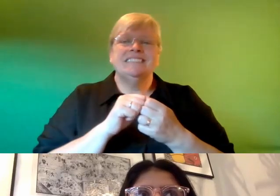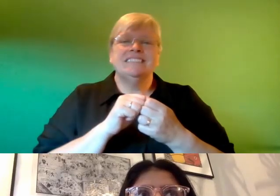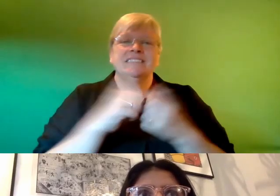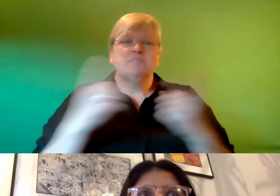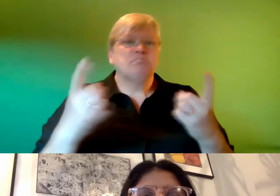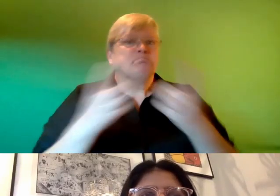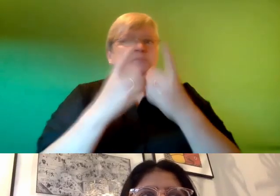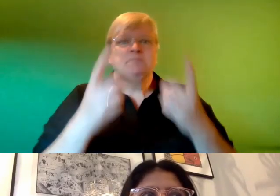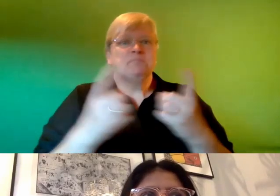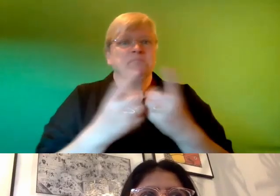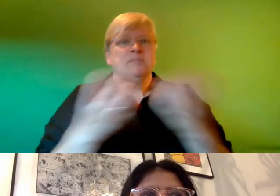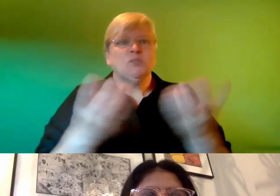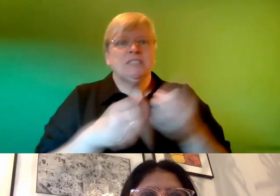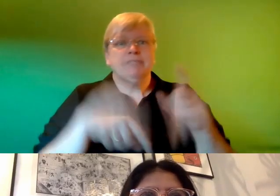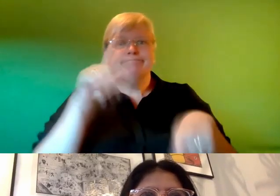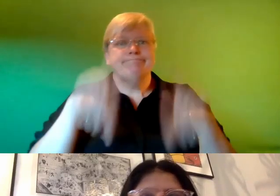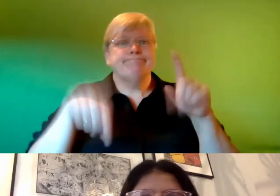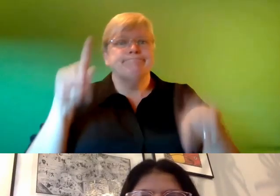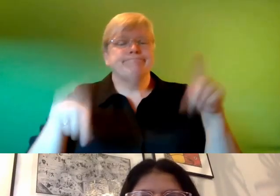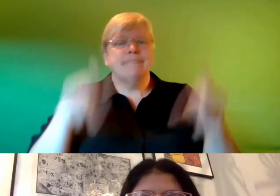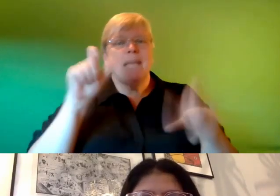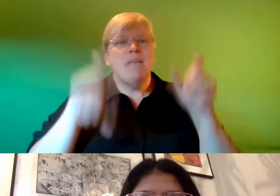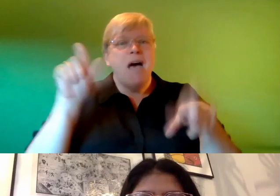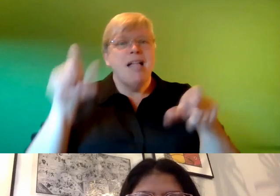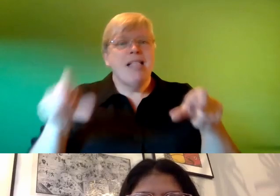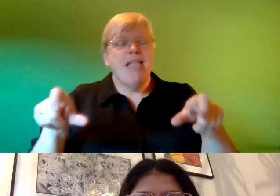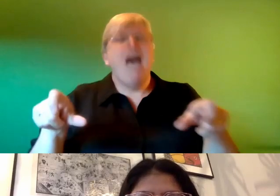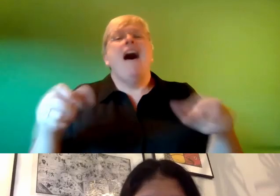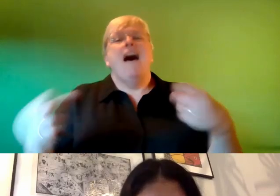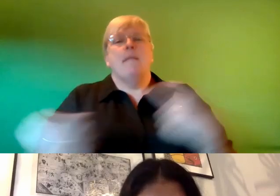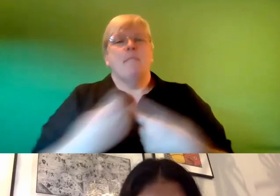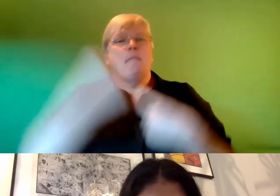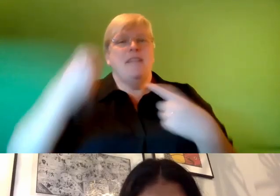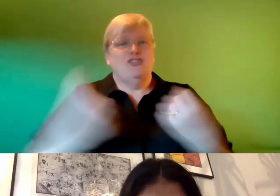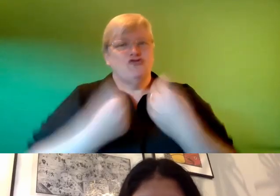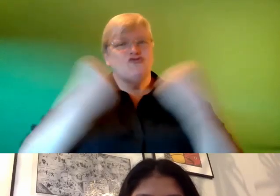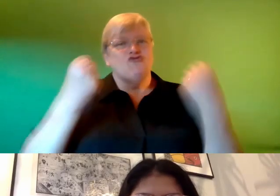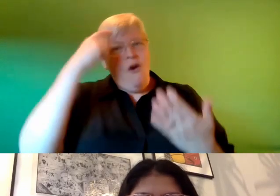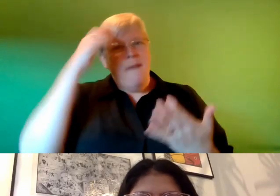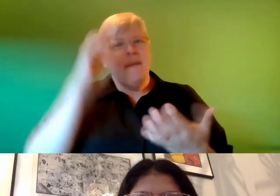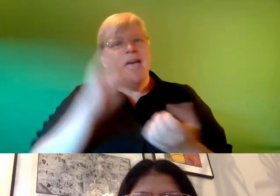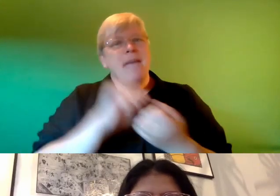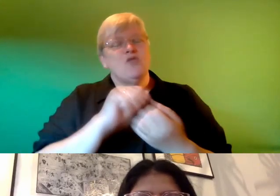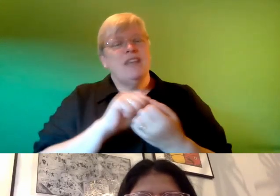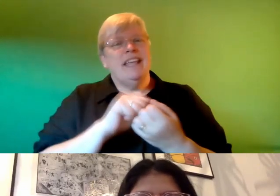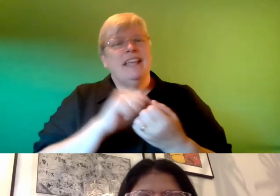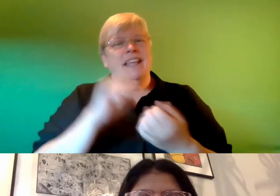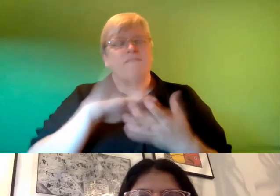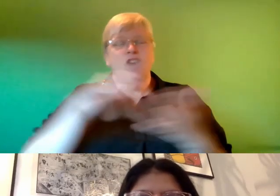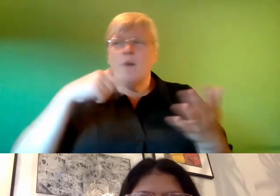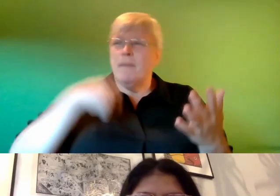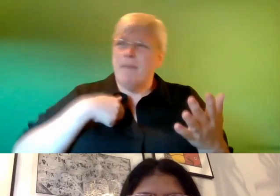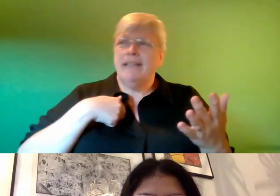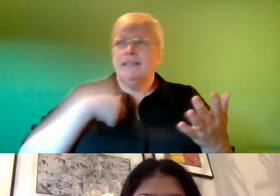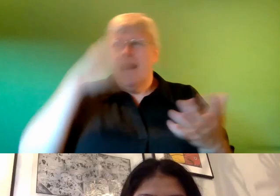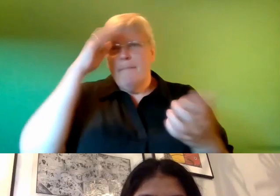with people um that have given like a strong memory for me so i guess it's just fiction from my memory really i just exaggerate a little